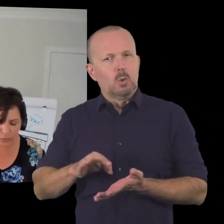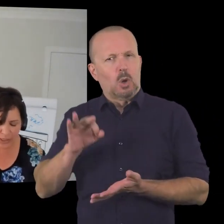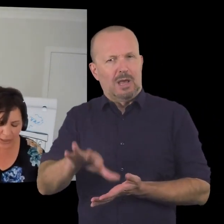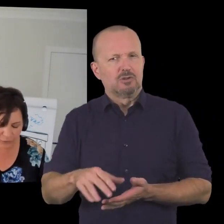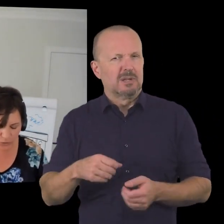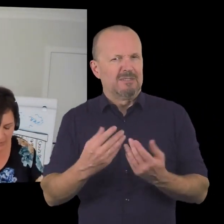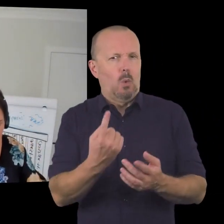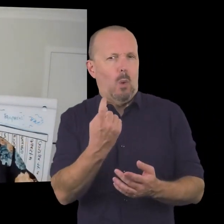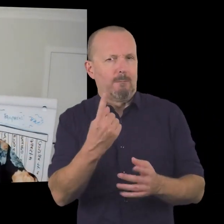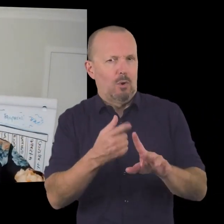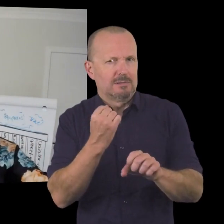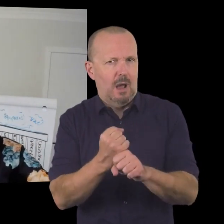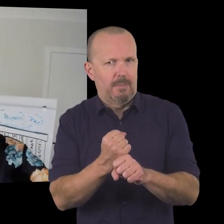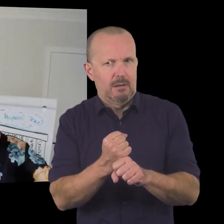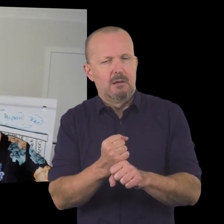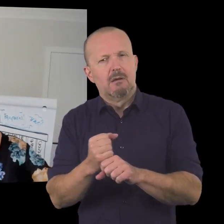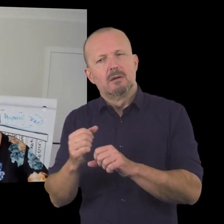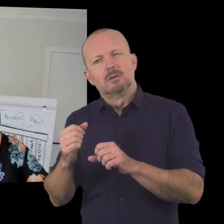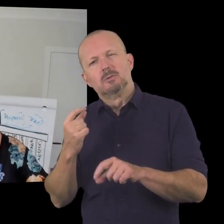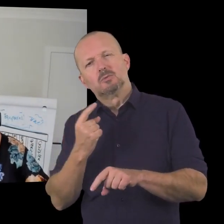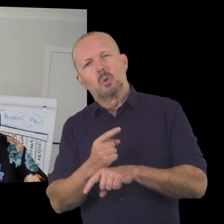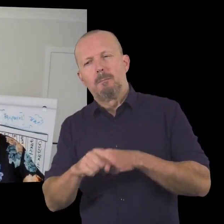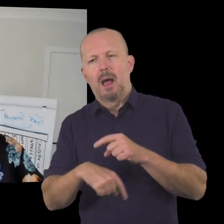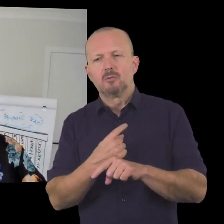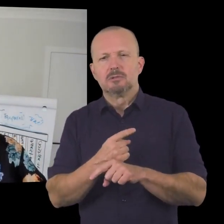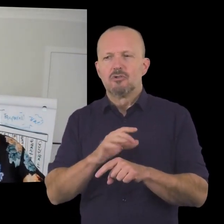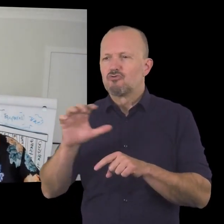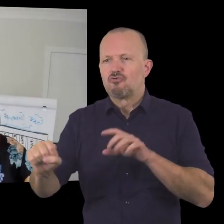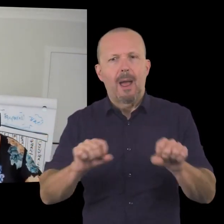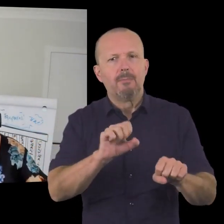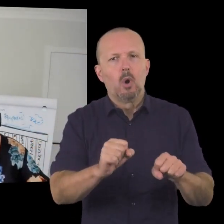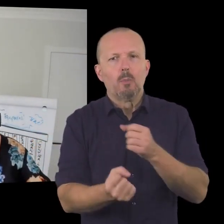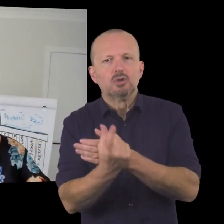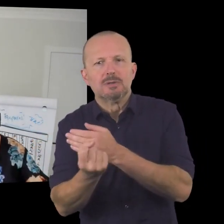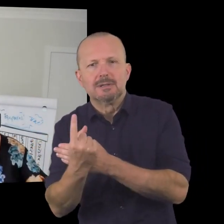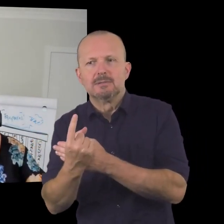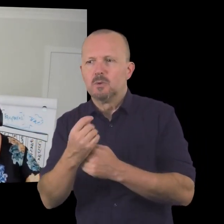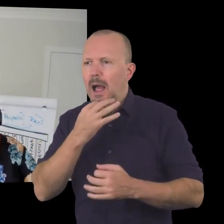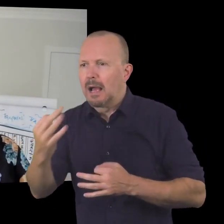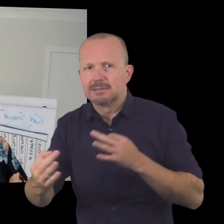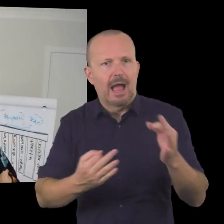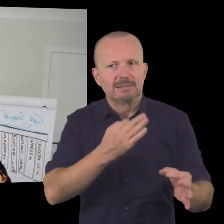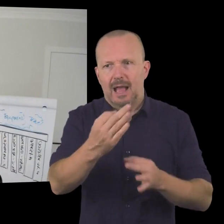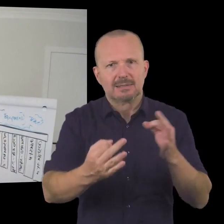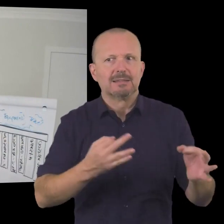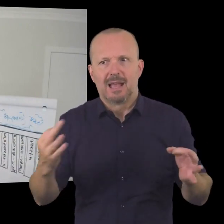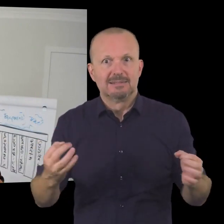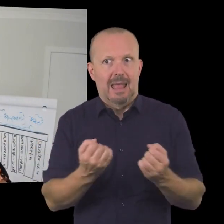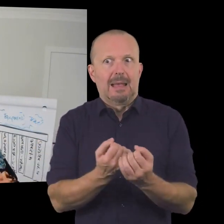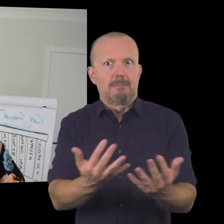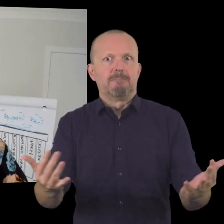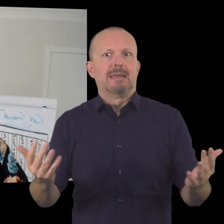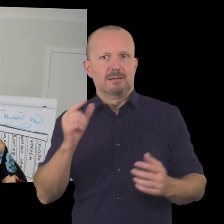example uh for donations as well uh which relates to that opportunity to take and make as many opportunities uh as many